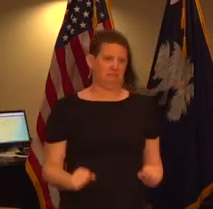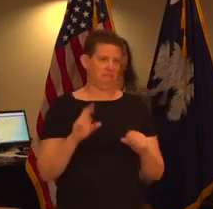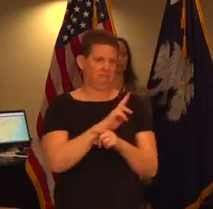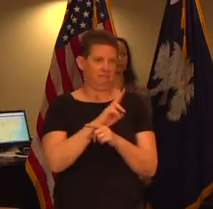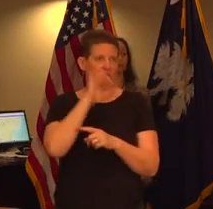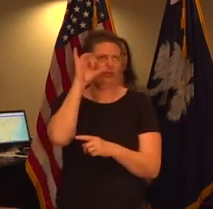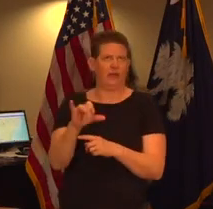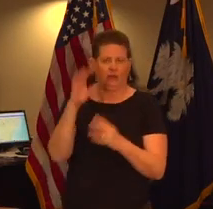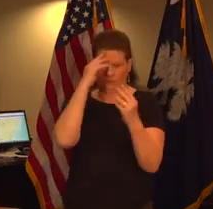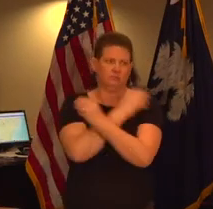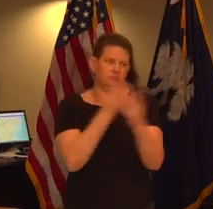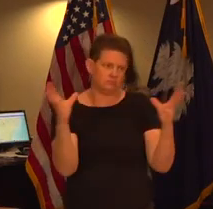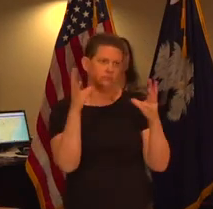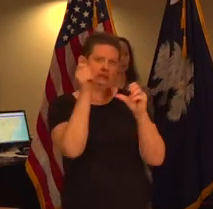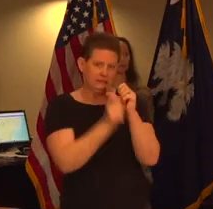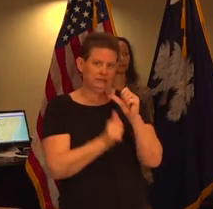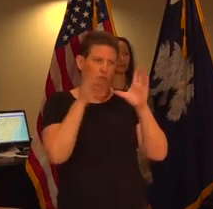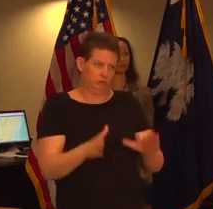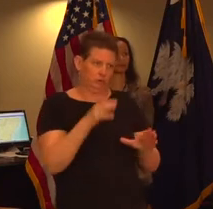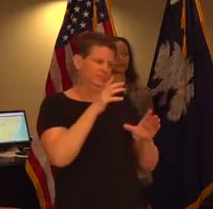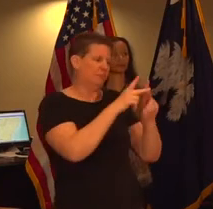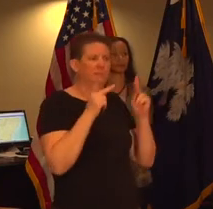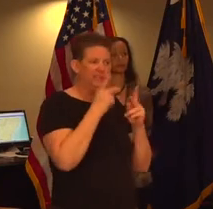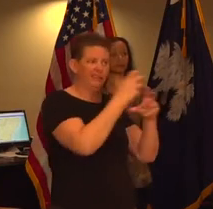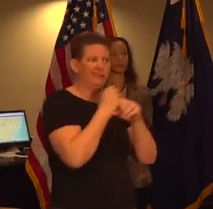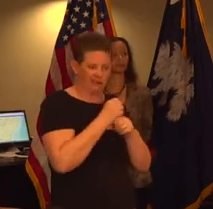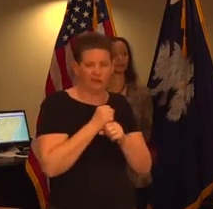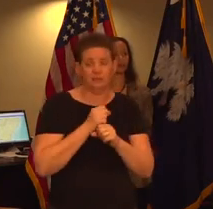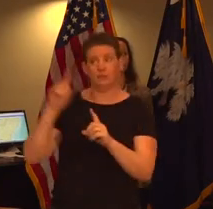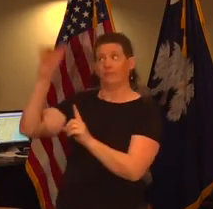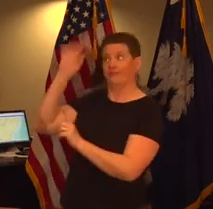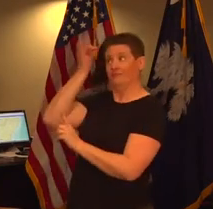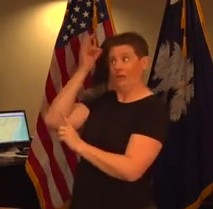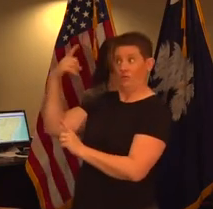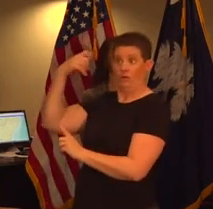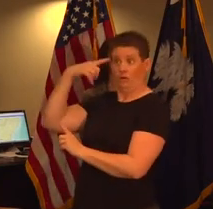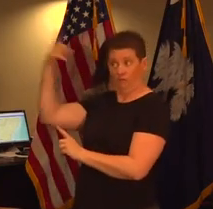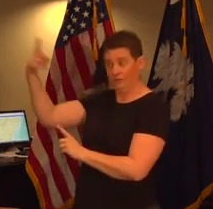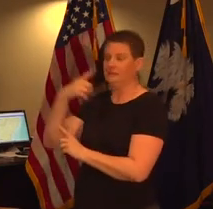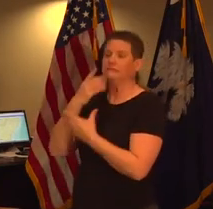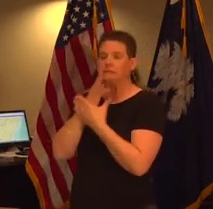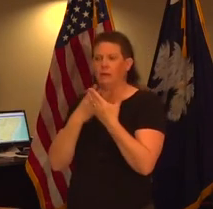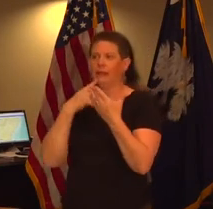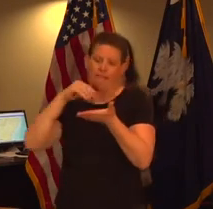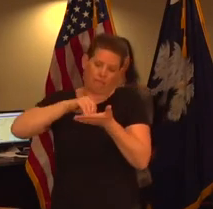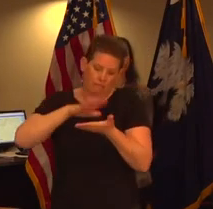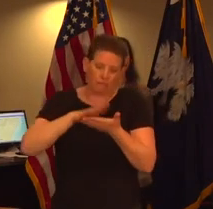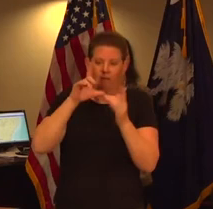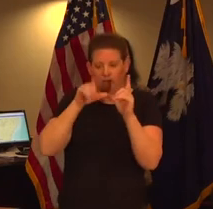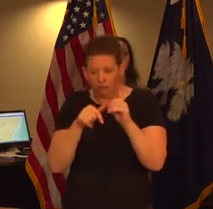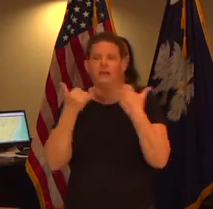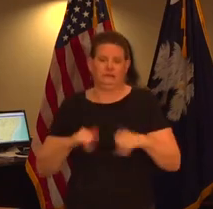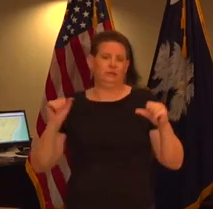information was shared with each of the receiving sites so the federal government said while its items had expired they still